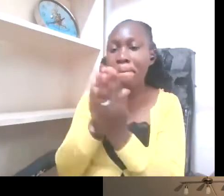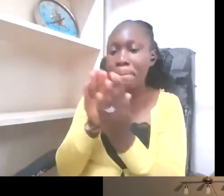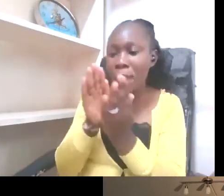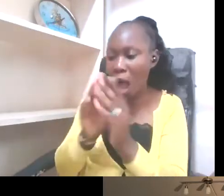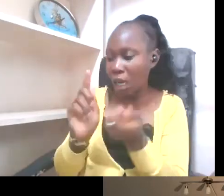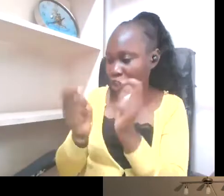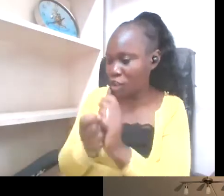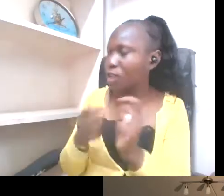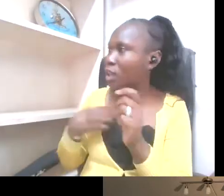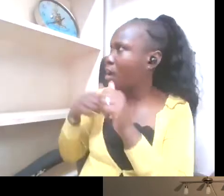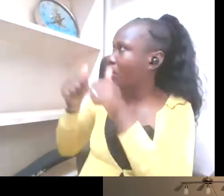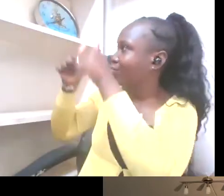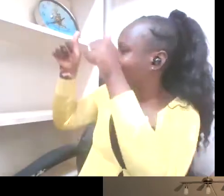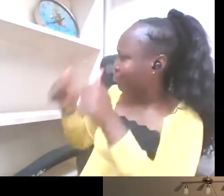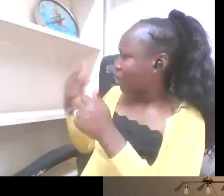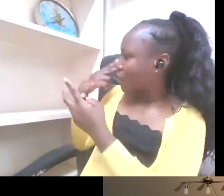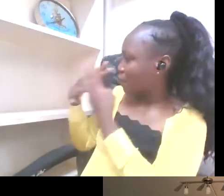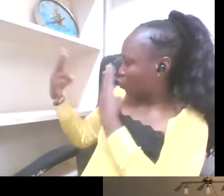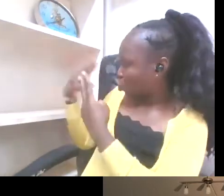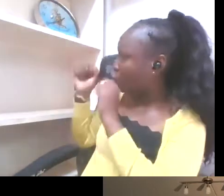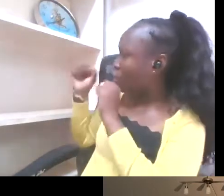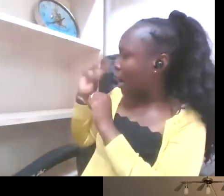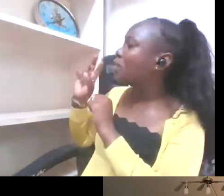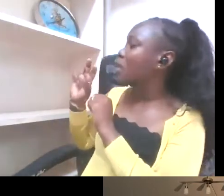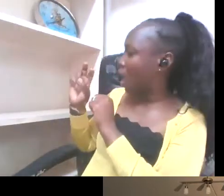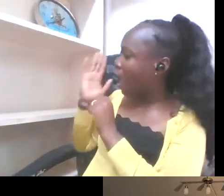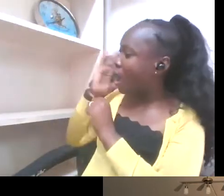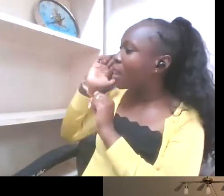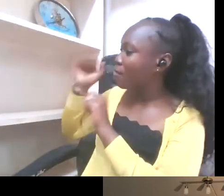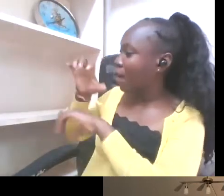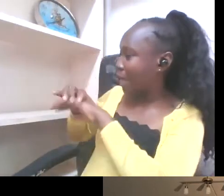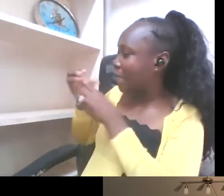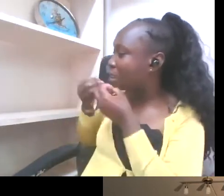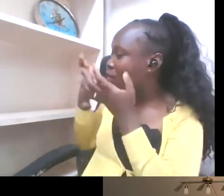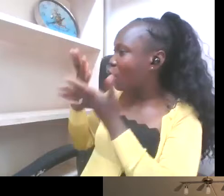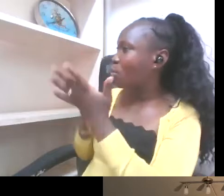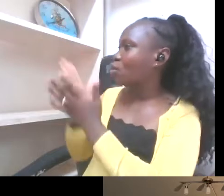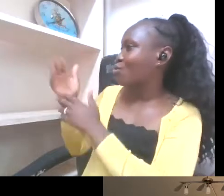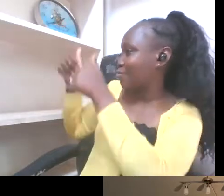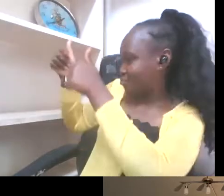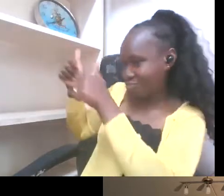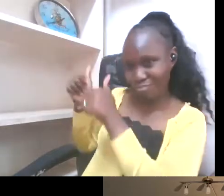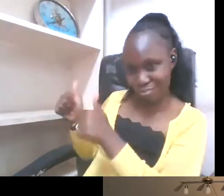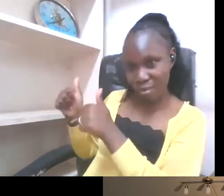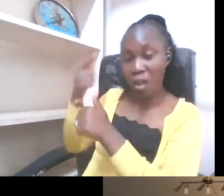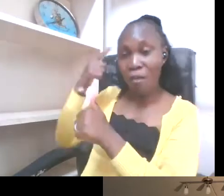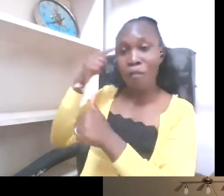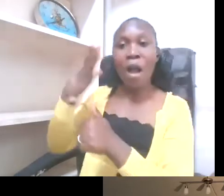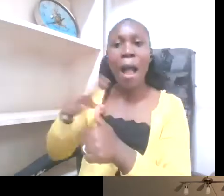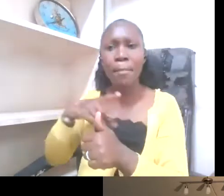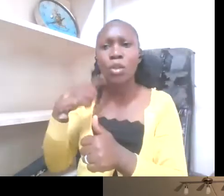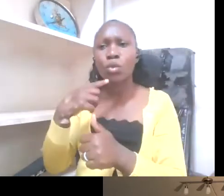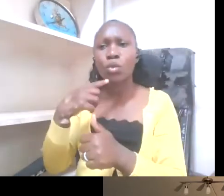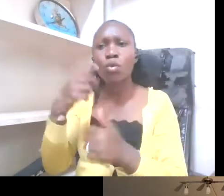increases, you know, the interaction and information formats, so that those people who are visual learners and